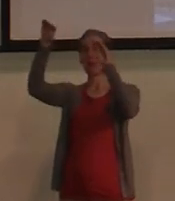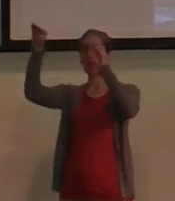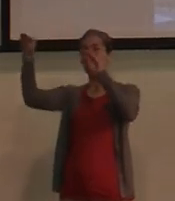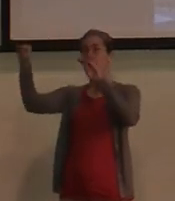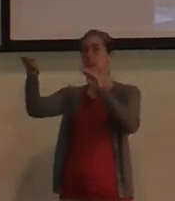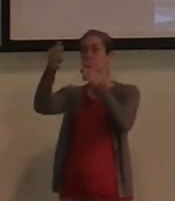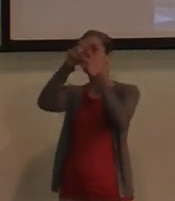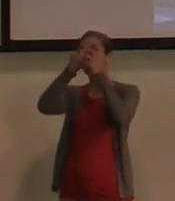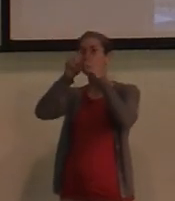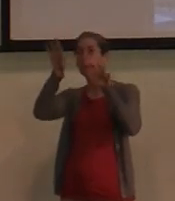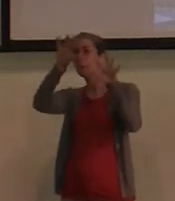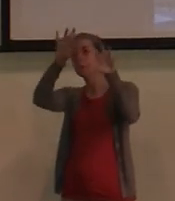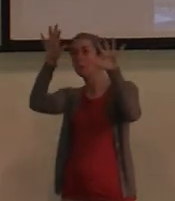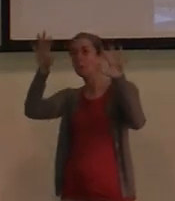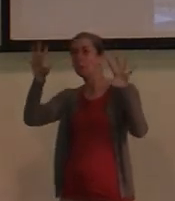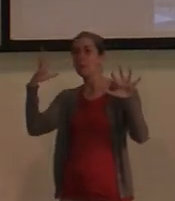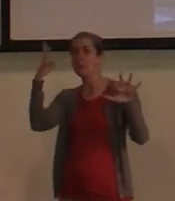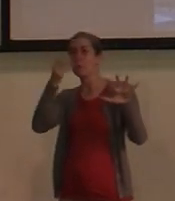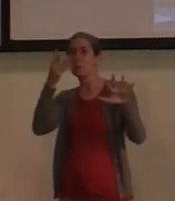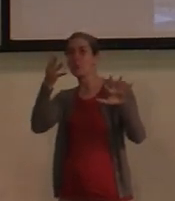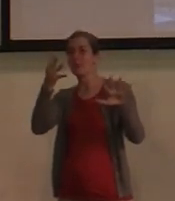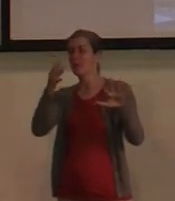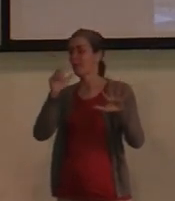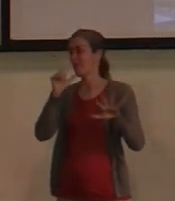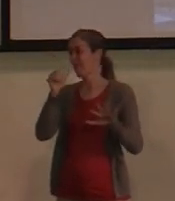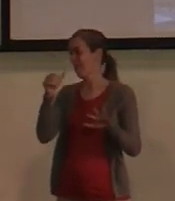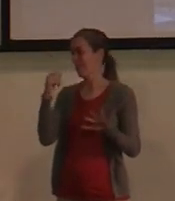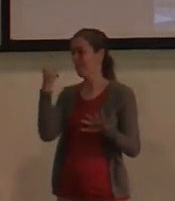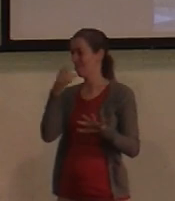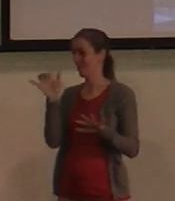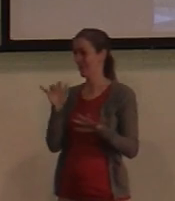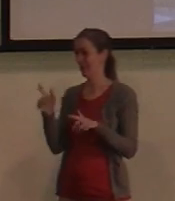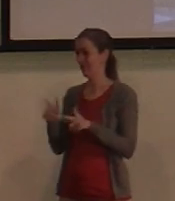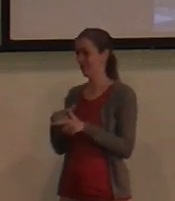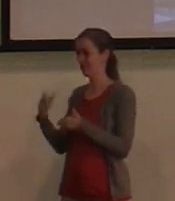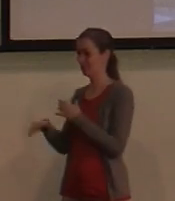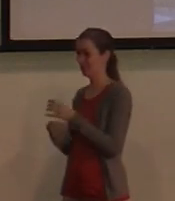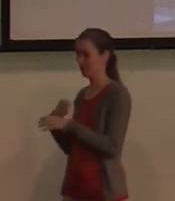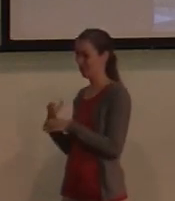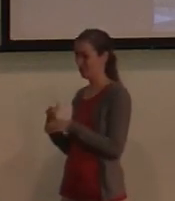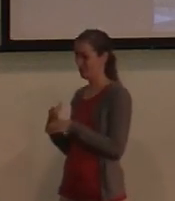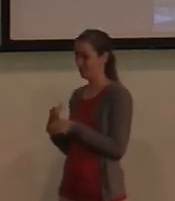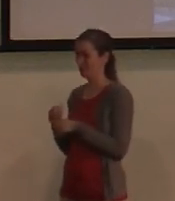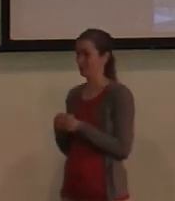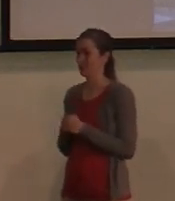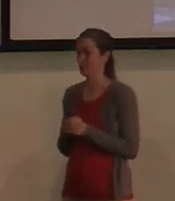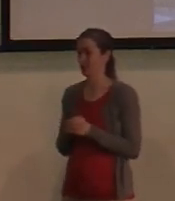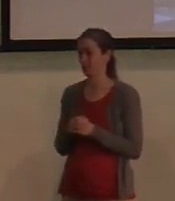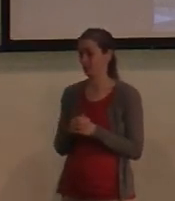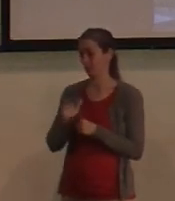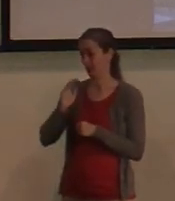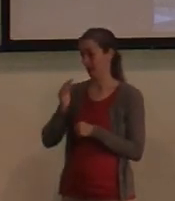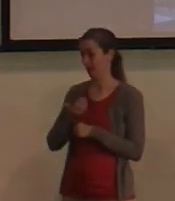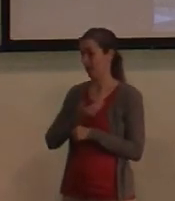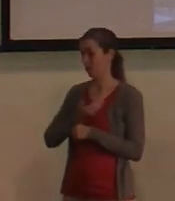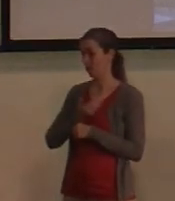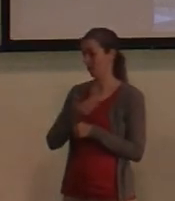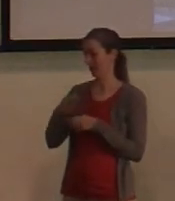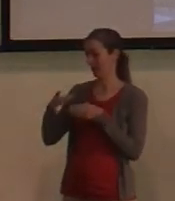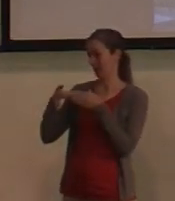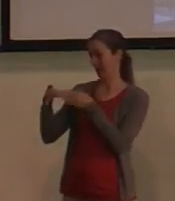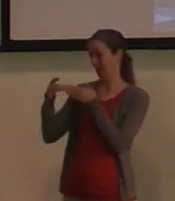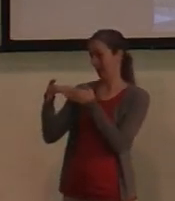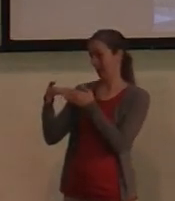you would imagine what it would look like in the first century. And so we got into a conversation with our tour guide and said, well,